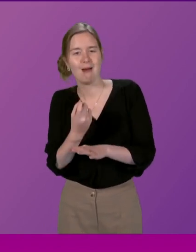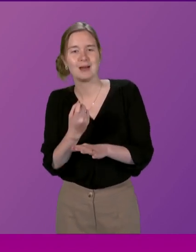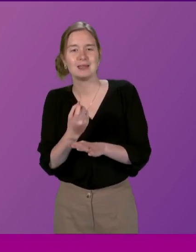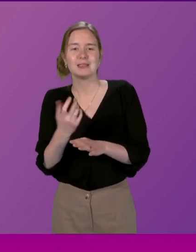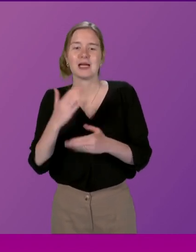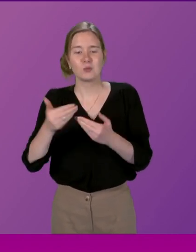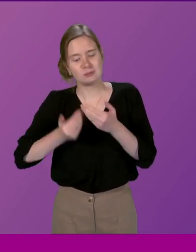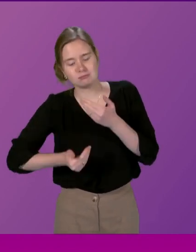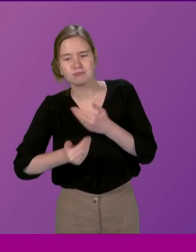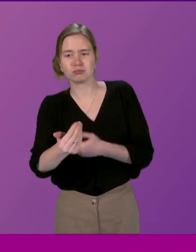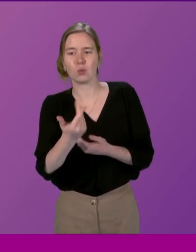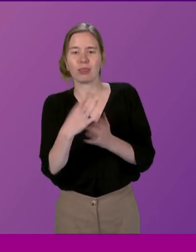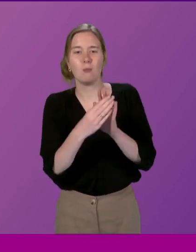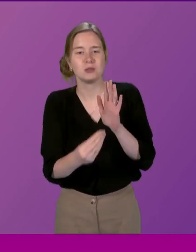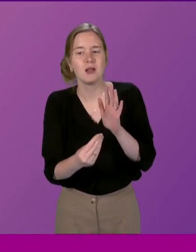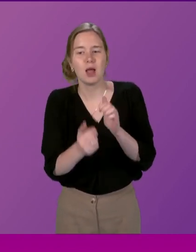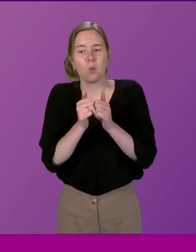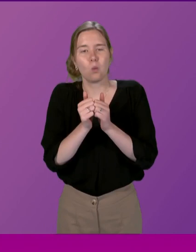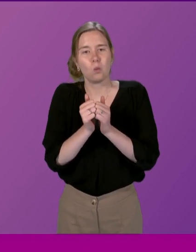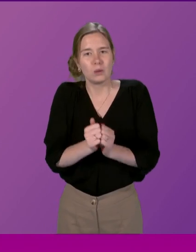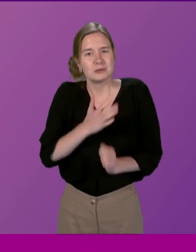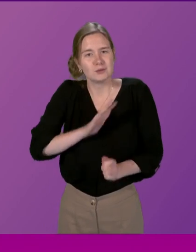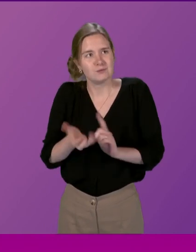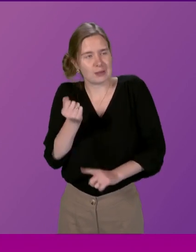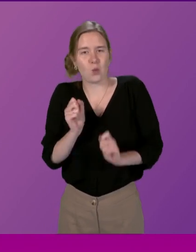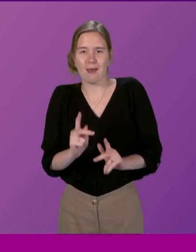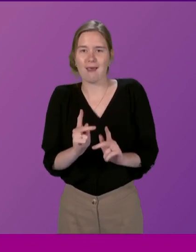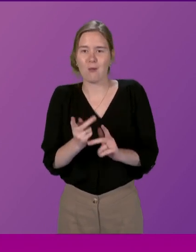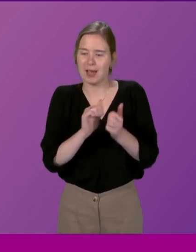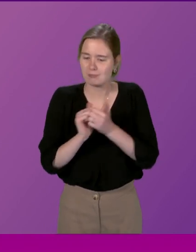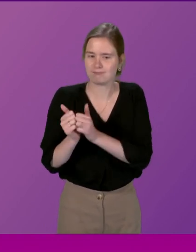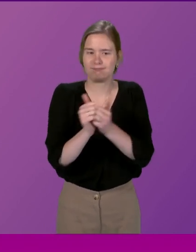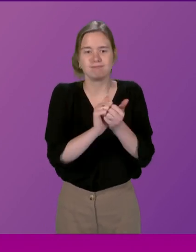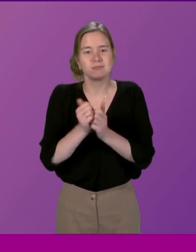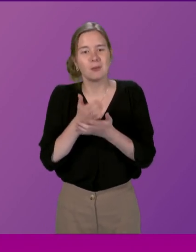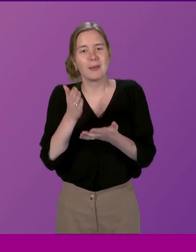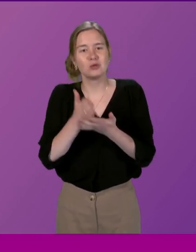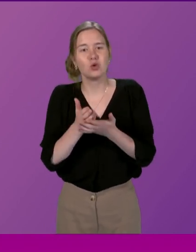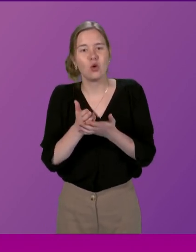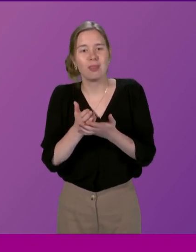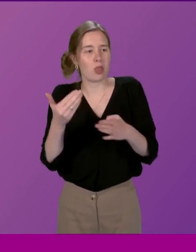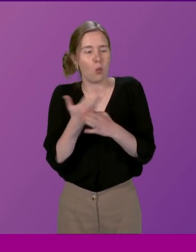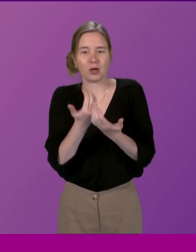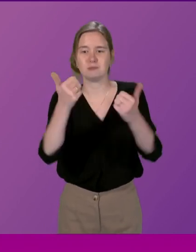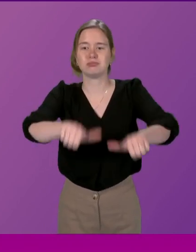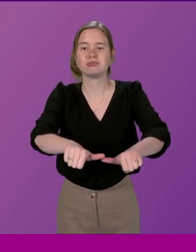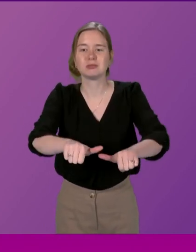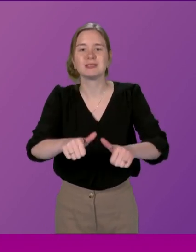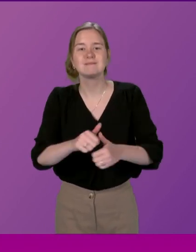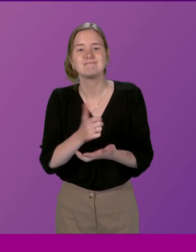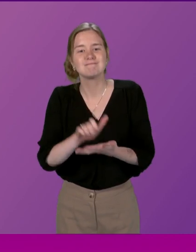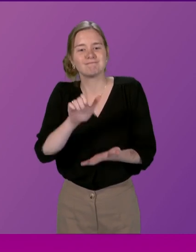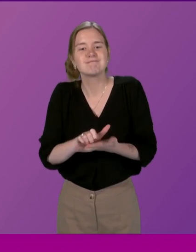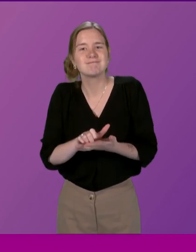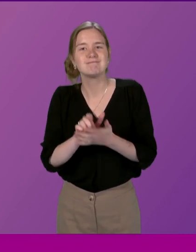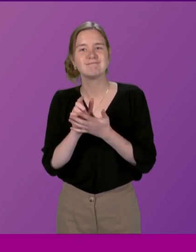move forward with this model, I'm willing to find a way that we can all work in a way that will make sure that we just get the job done, rather